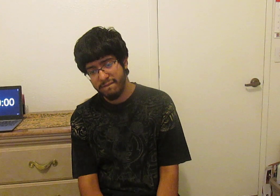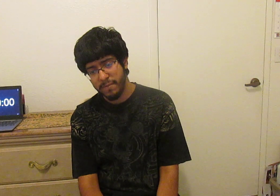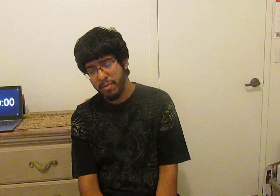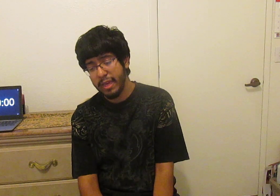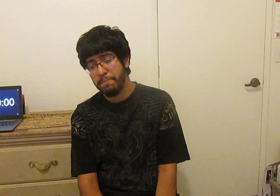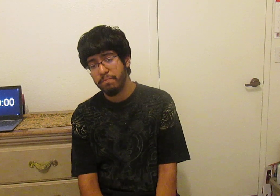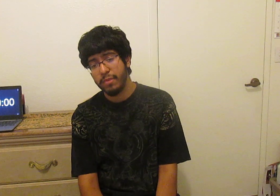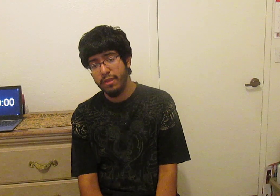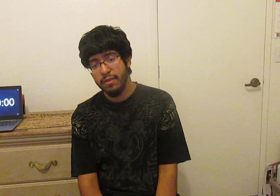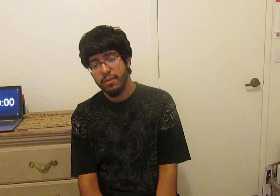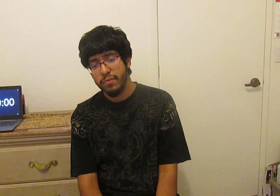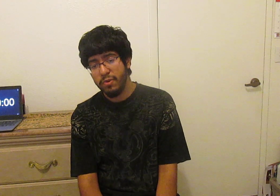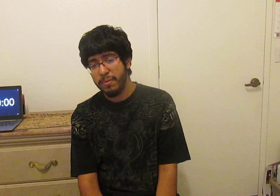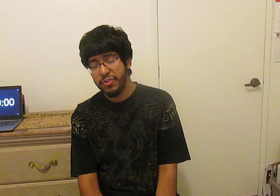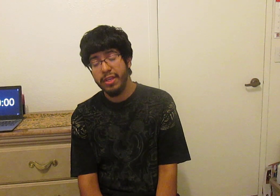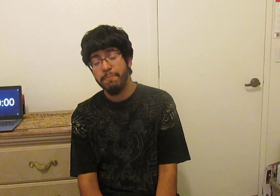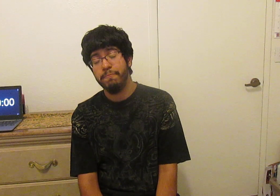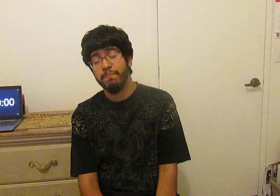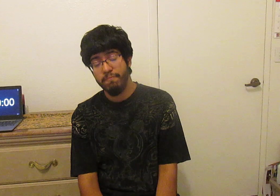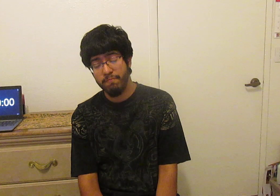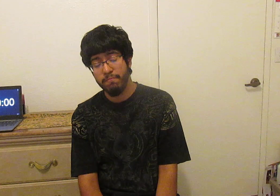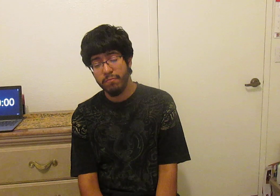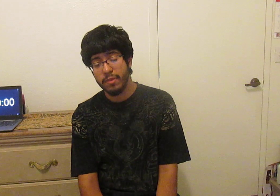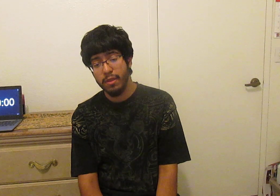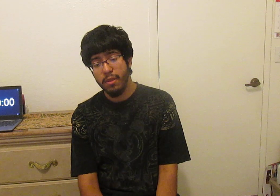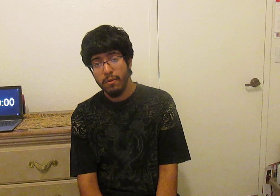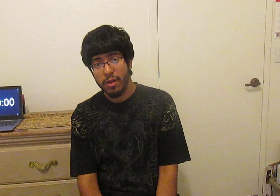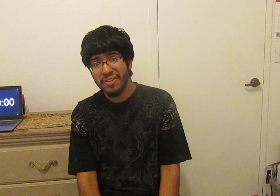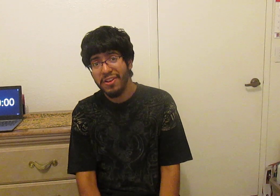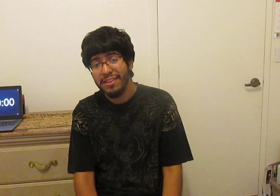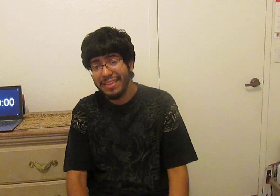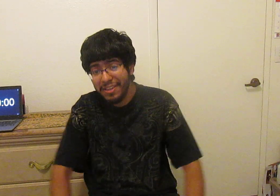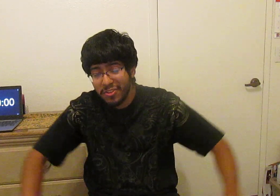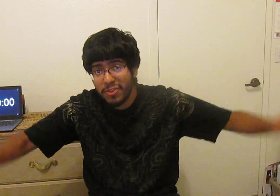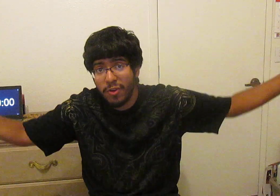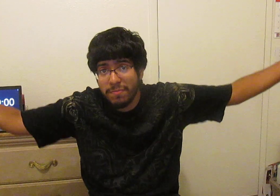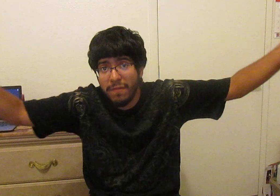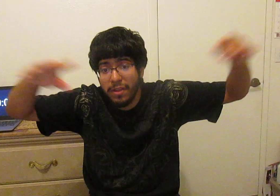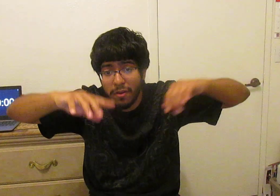but yeah that's pretty much it anyways y'all thank y'all so much for watching my video